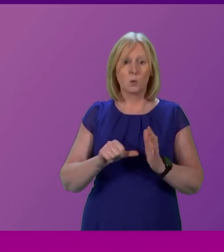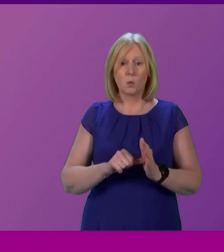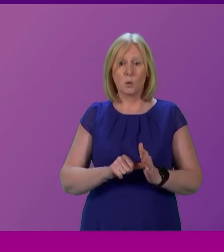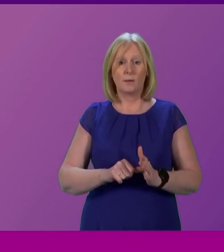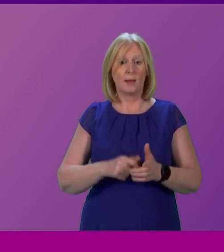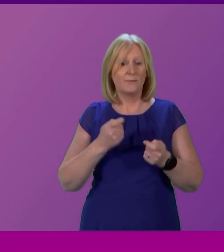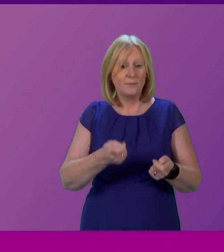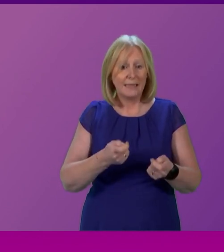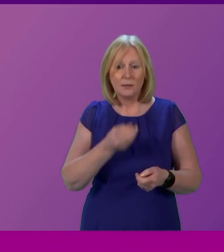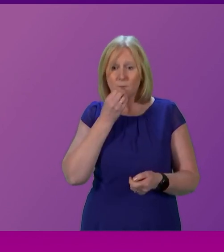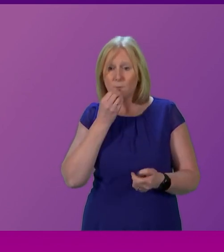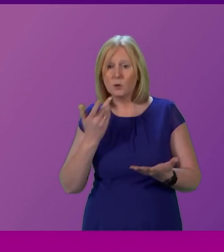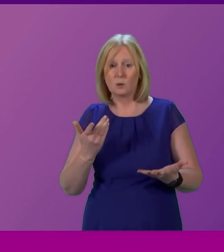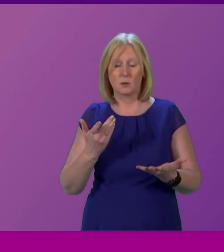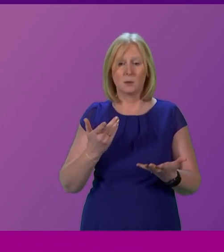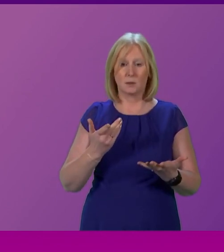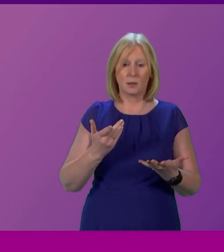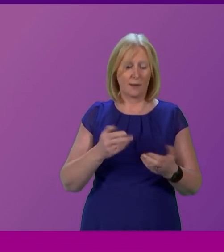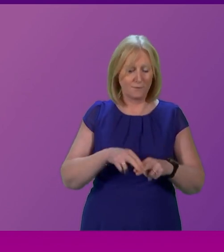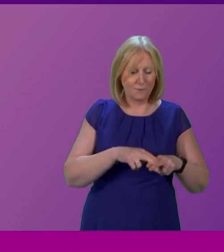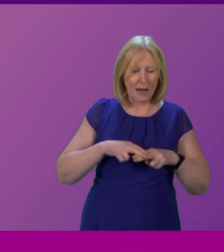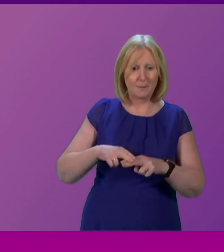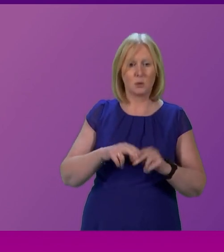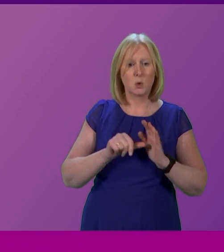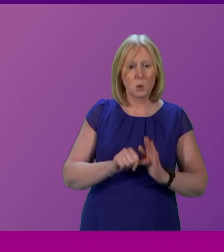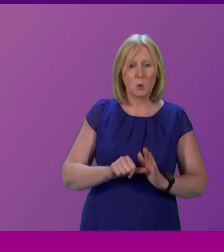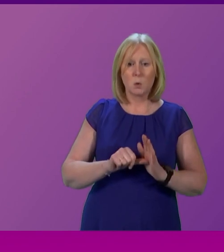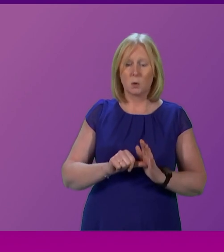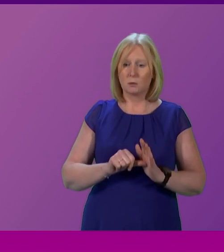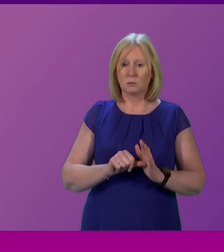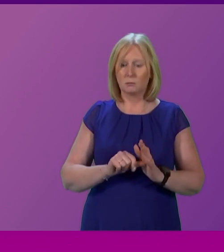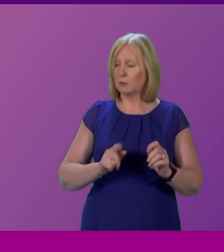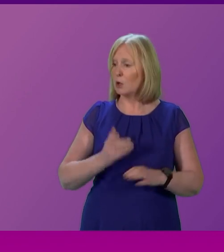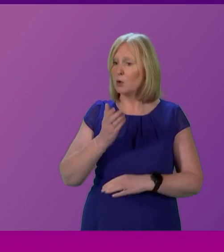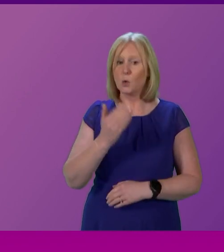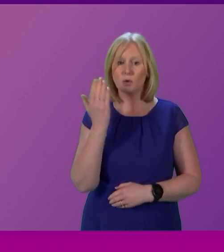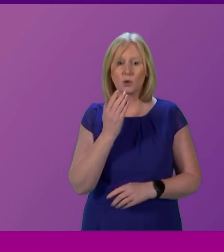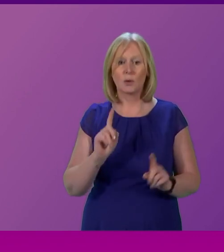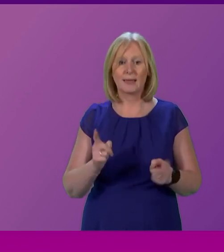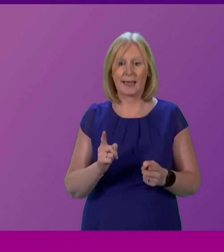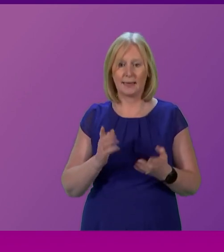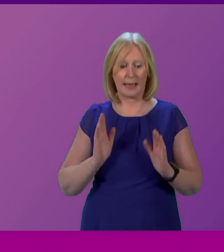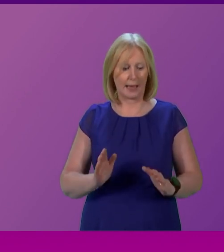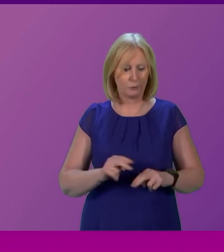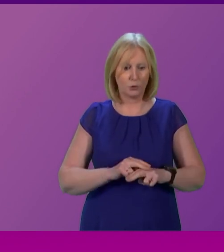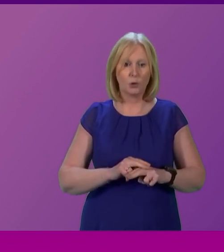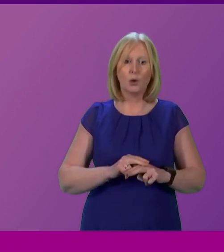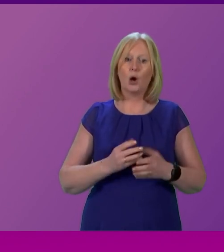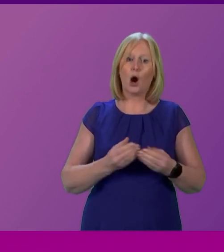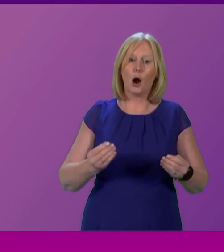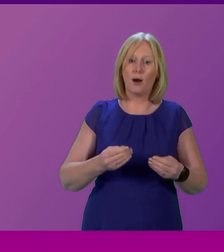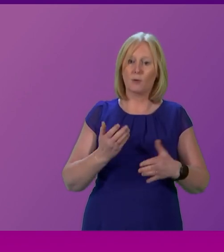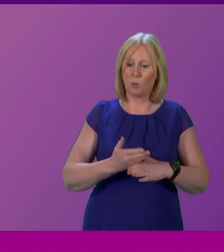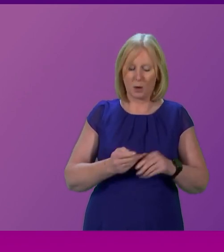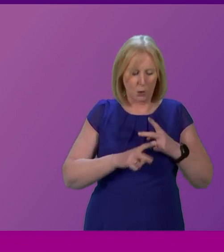pressures that families are under as their children who should go to school can't today about having to take a day off work to look